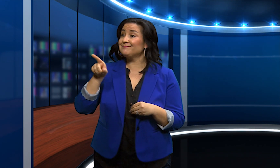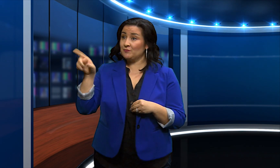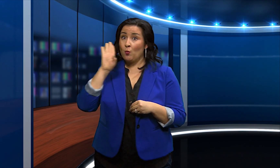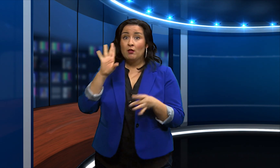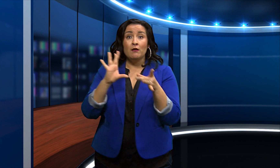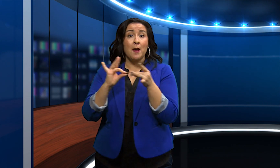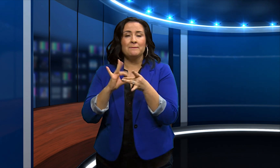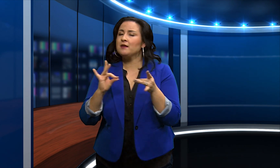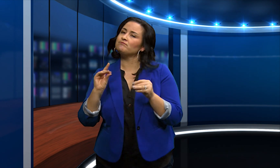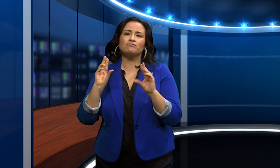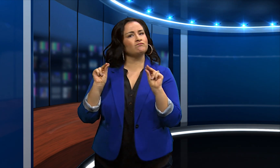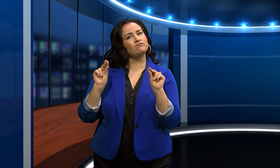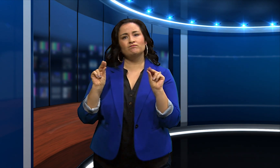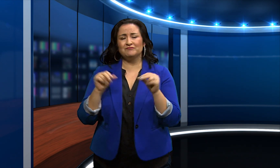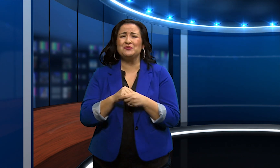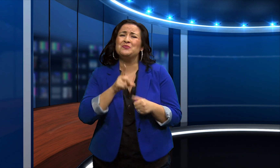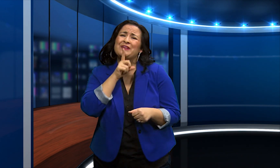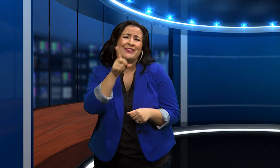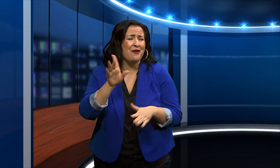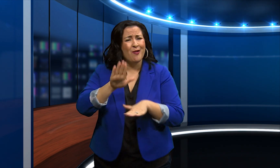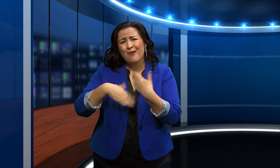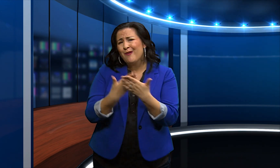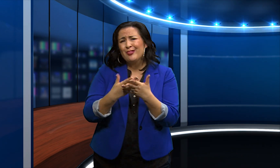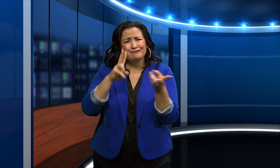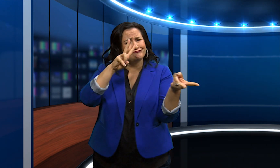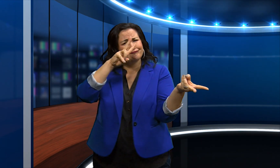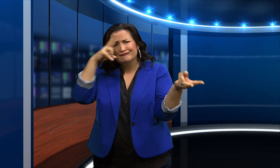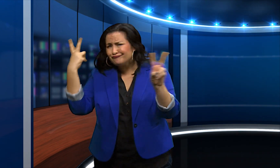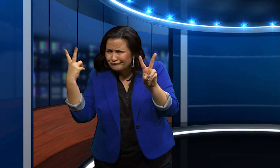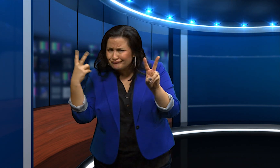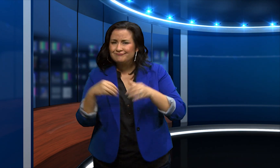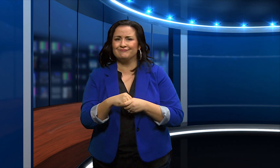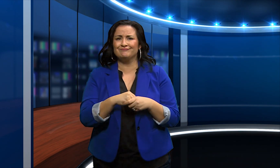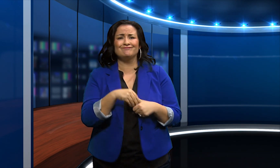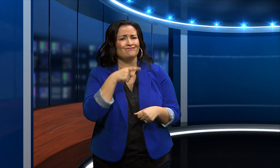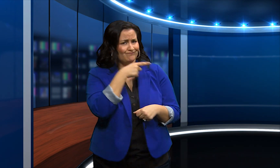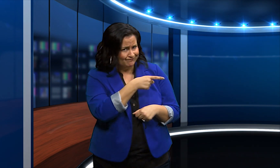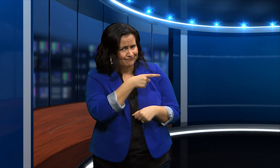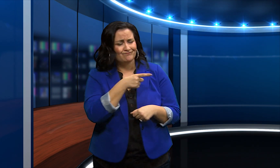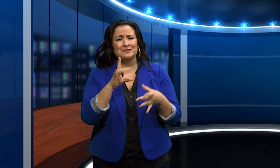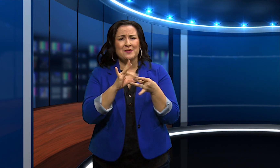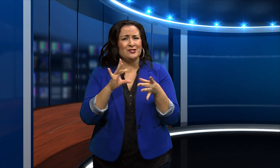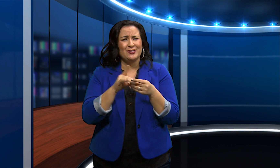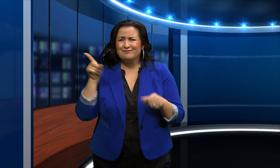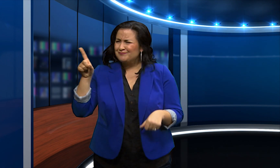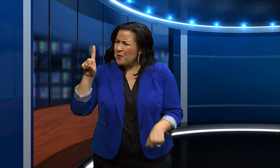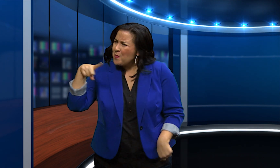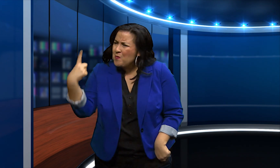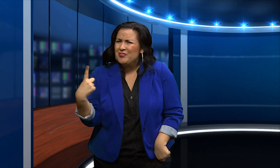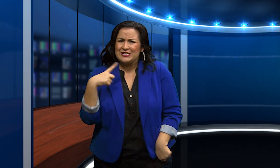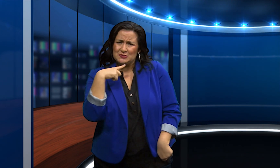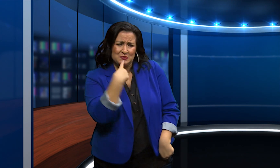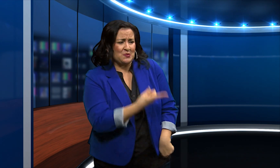She added that he was not going to comment further and that the entire situation was just a simple misunderstanding.